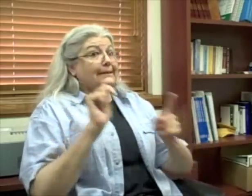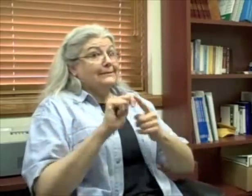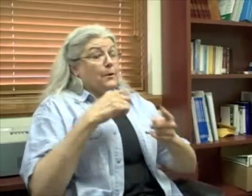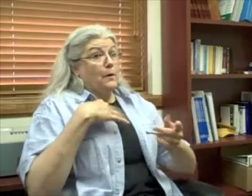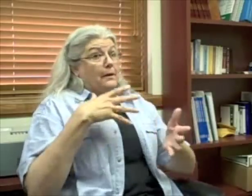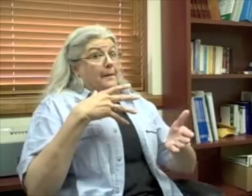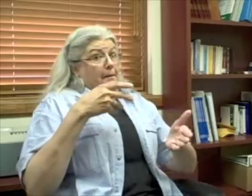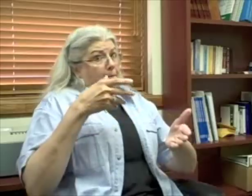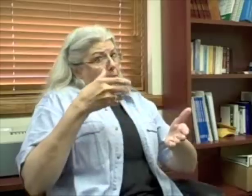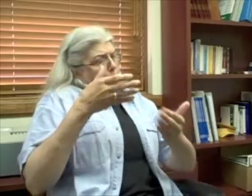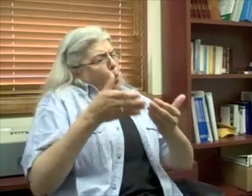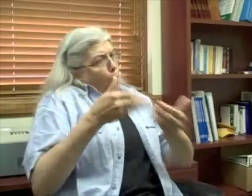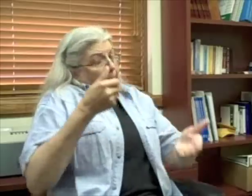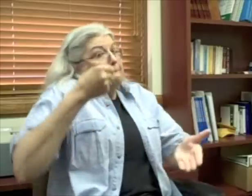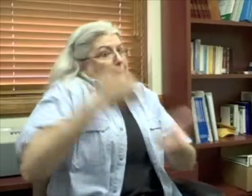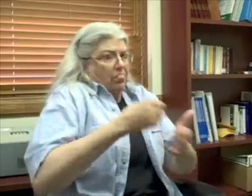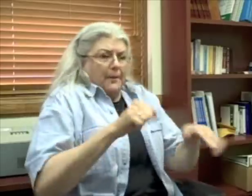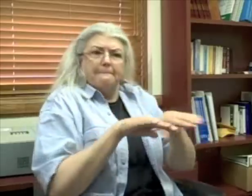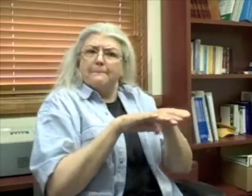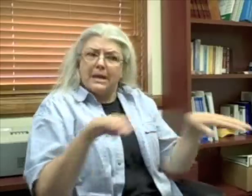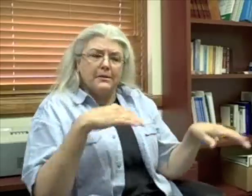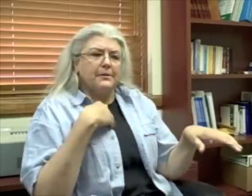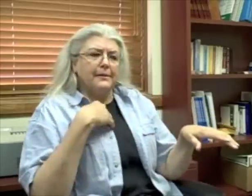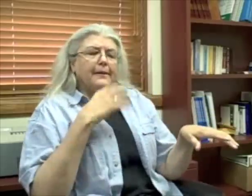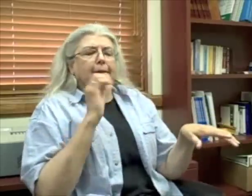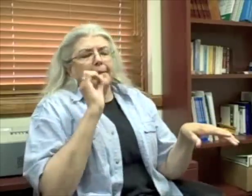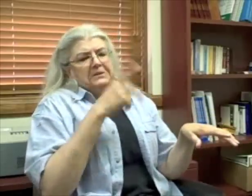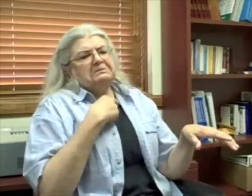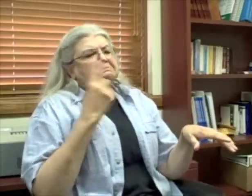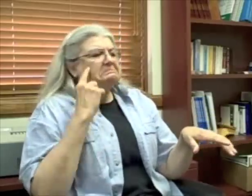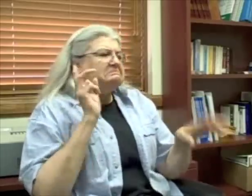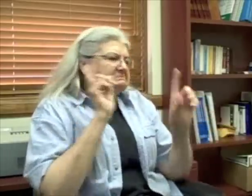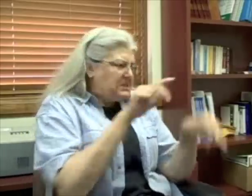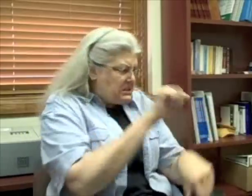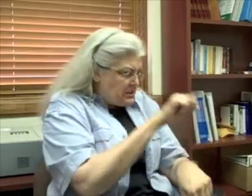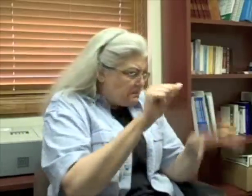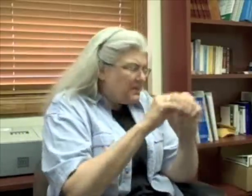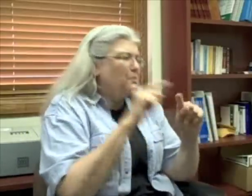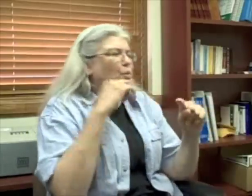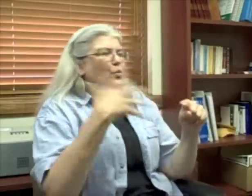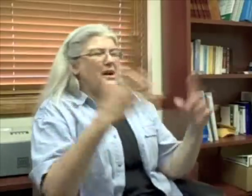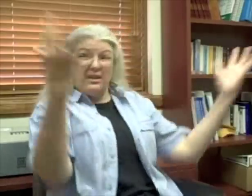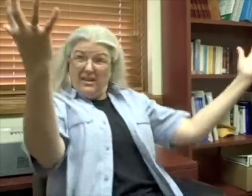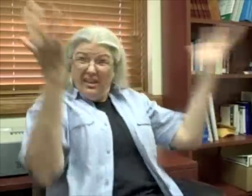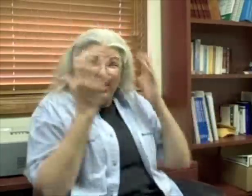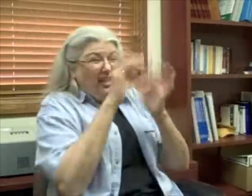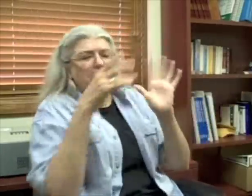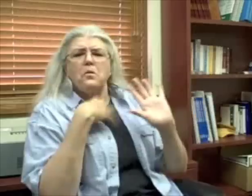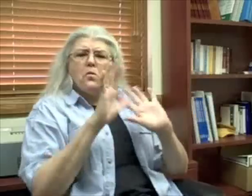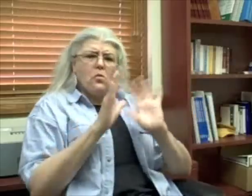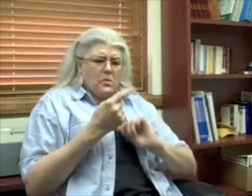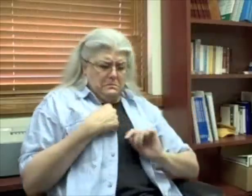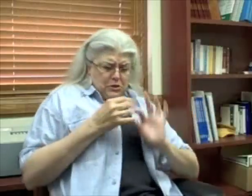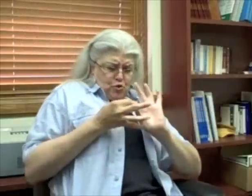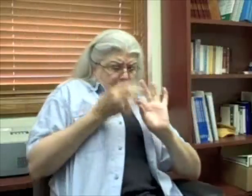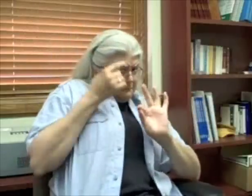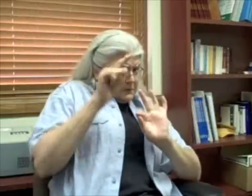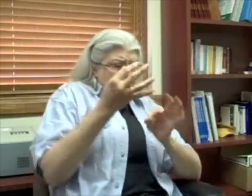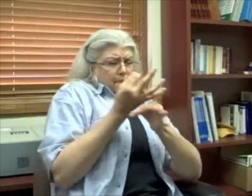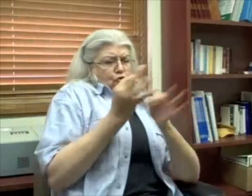And that's when I had almost hit rock bottom. I said, okay, fine. I'll go to an AA meeting, but I don't want to go to one with just deaf people. I want to feel free.